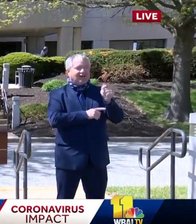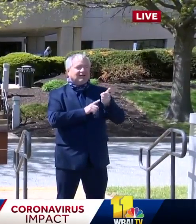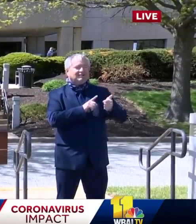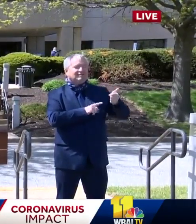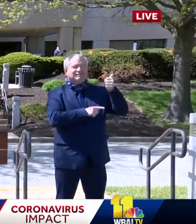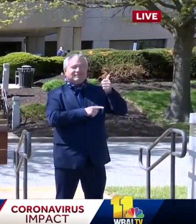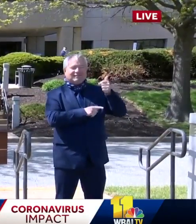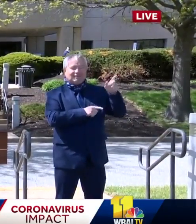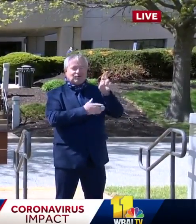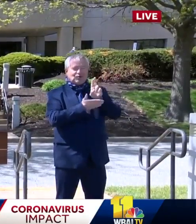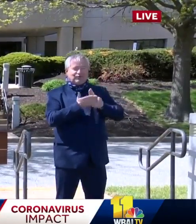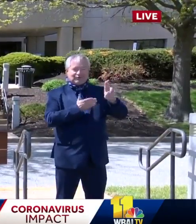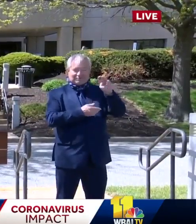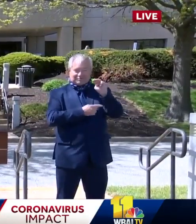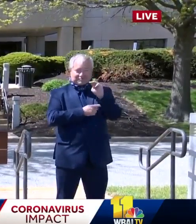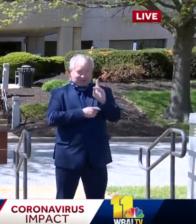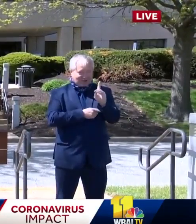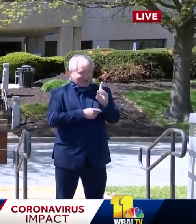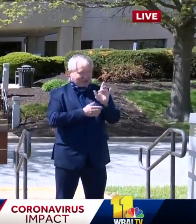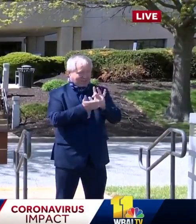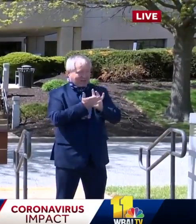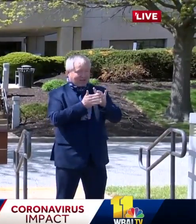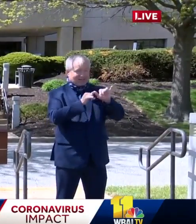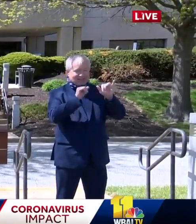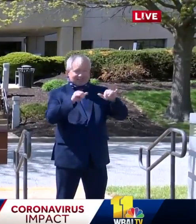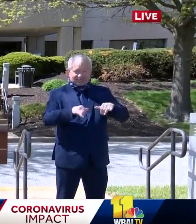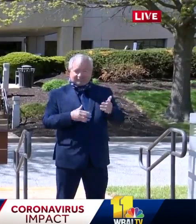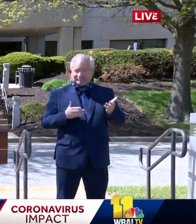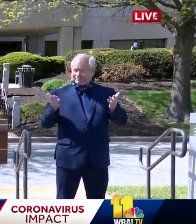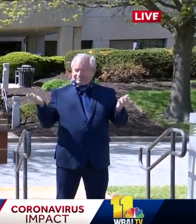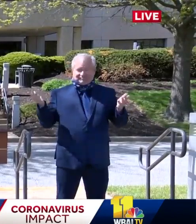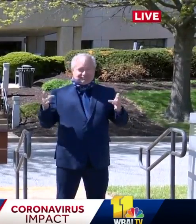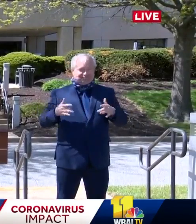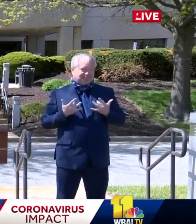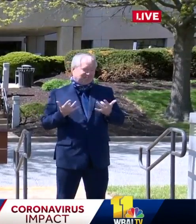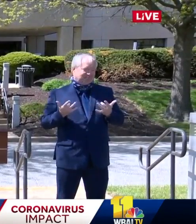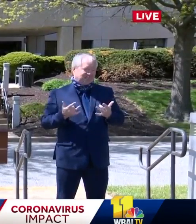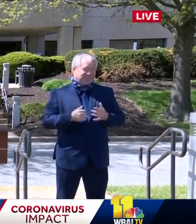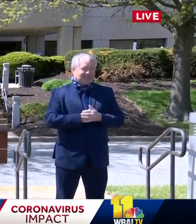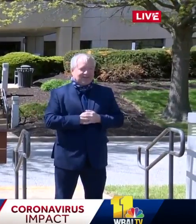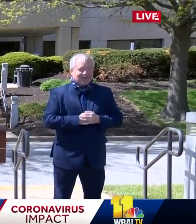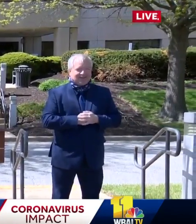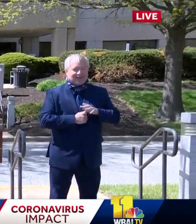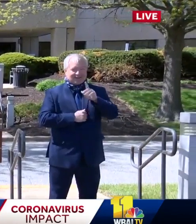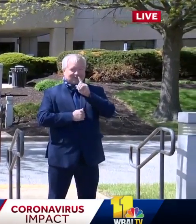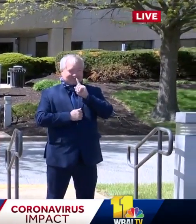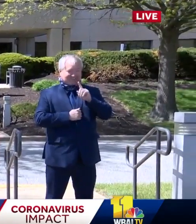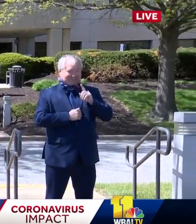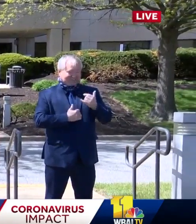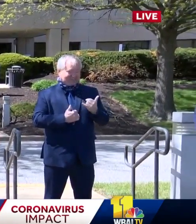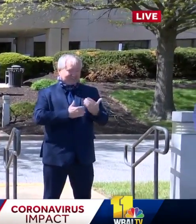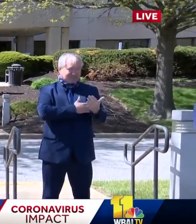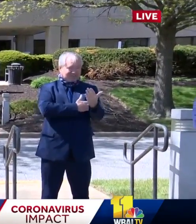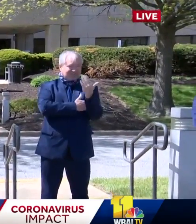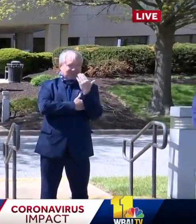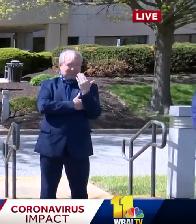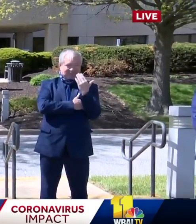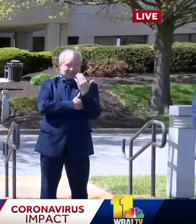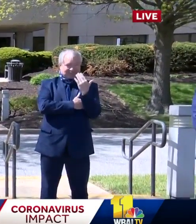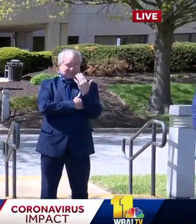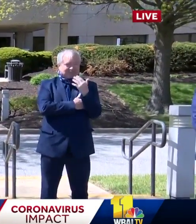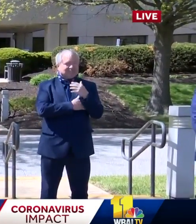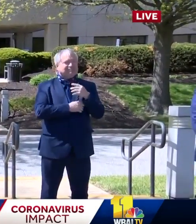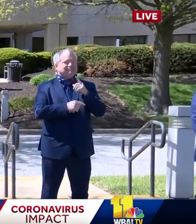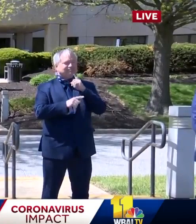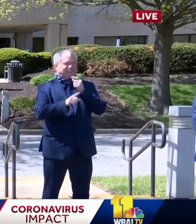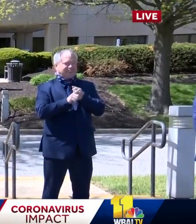As of this morning, Prince George's County has had three thousand eight hundred and seventy